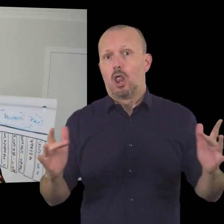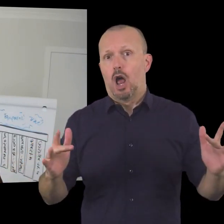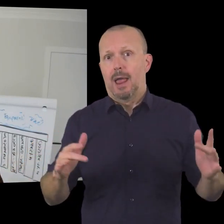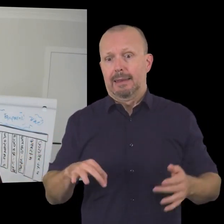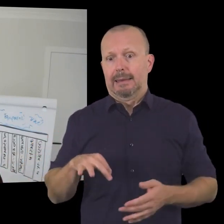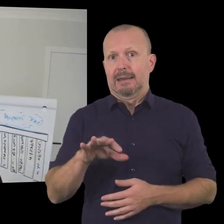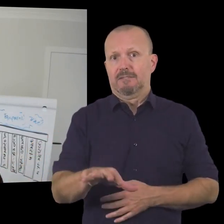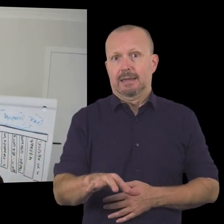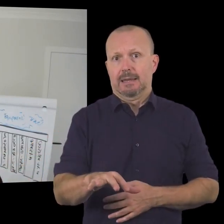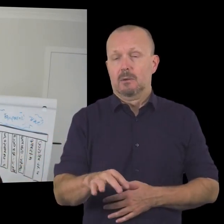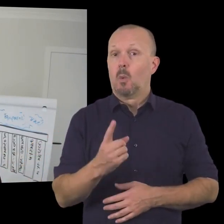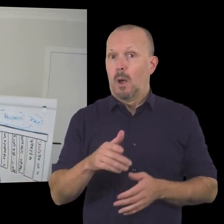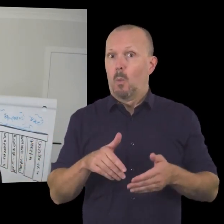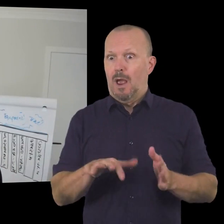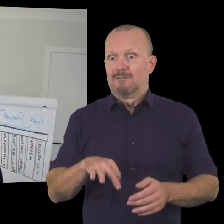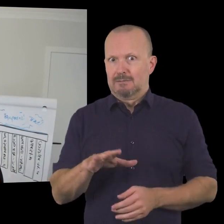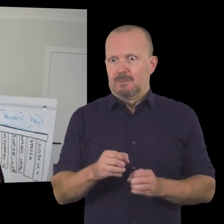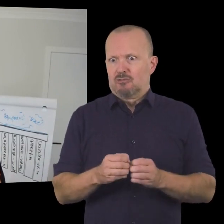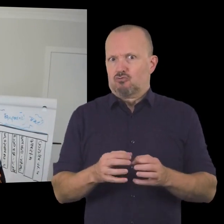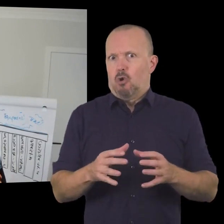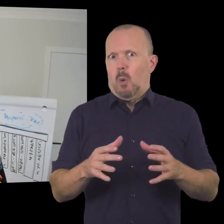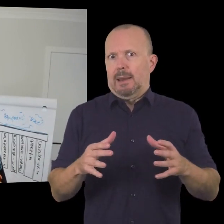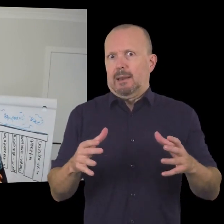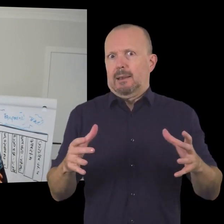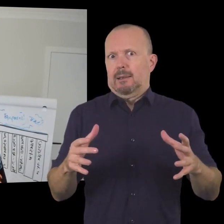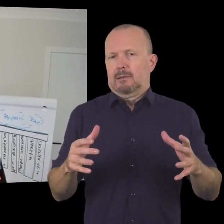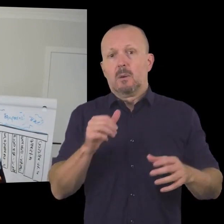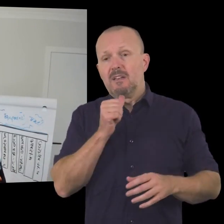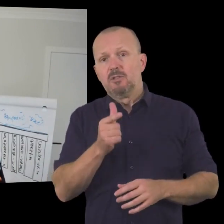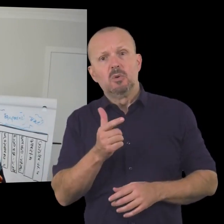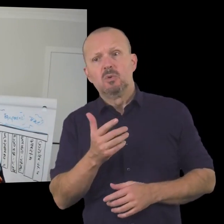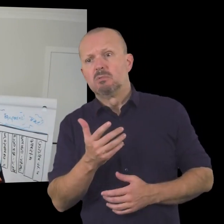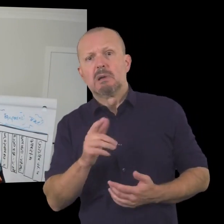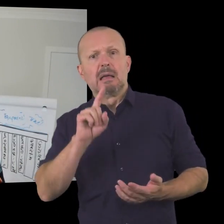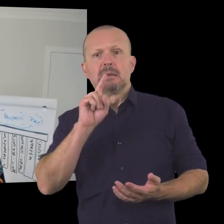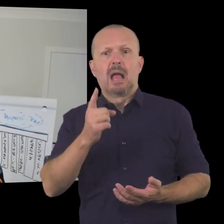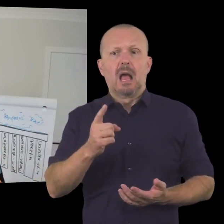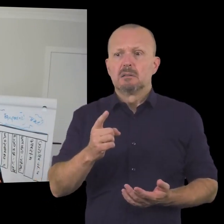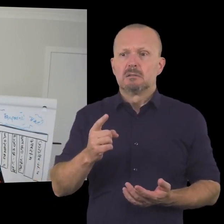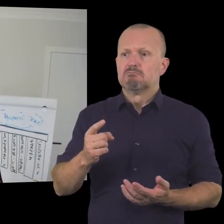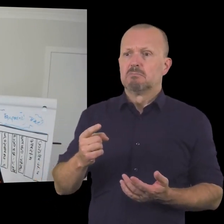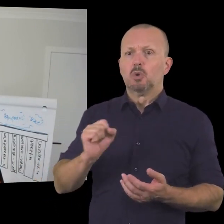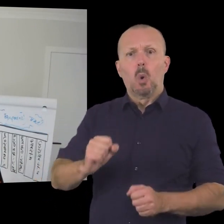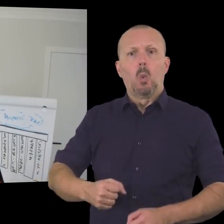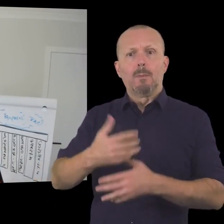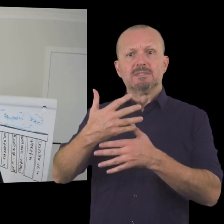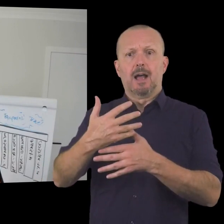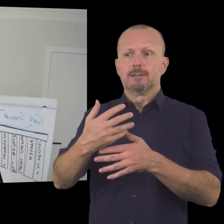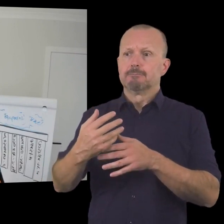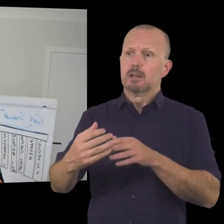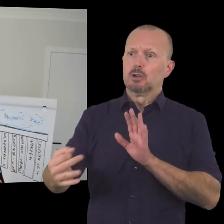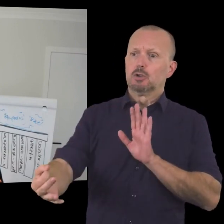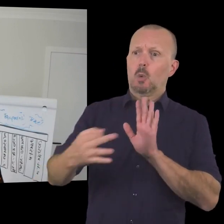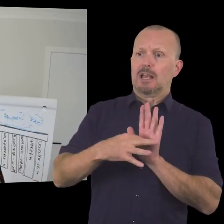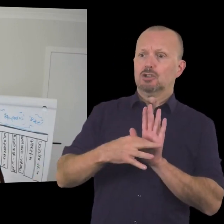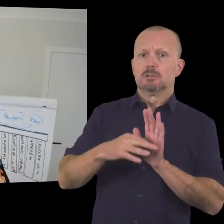online and online giving is one of the forms of giving that is growing so if you don't have the opportunity to take donations